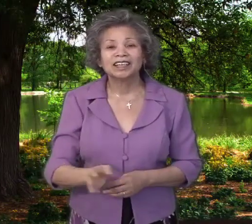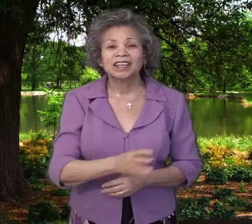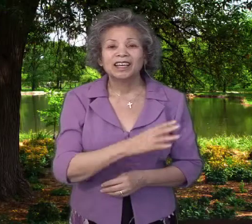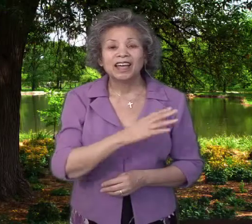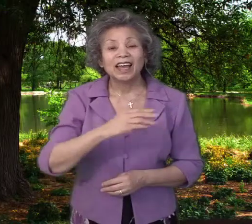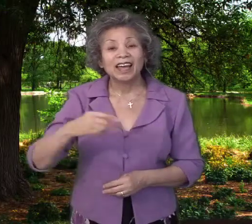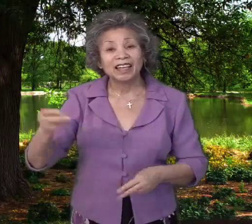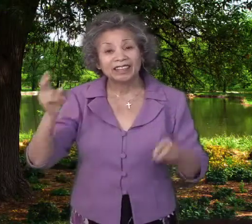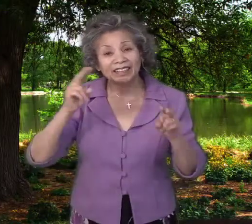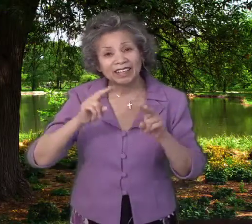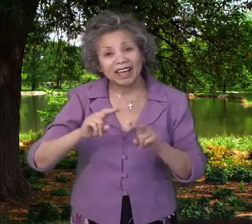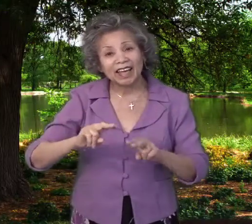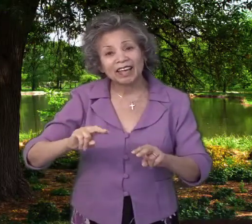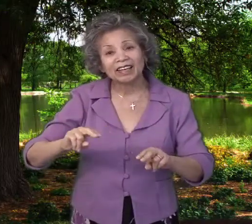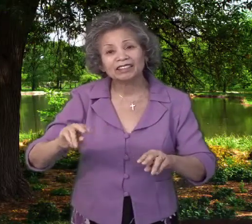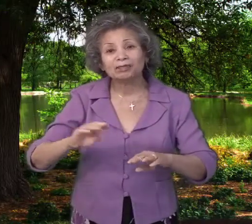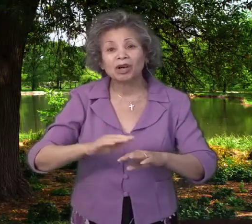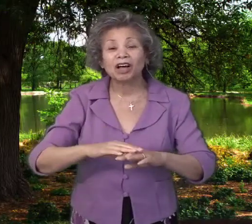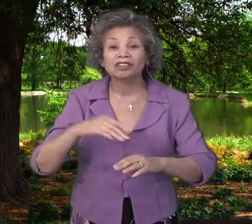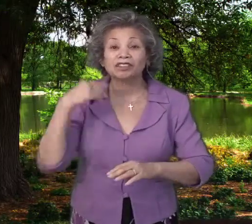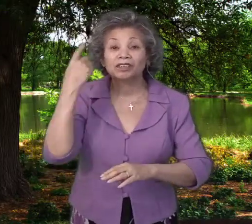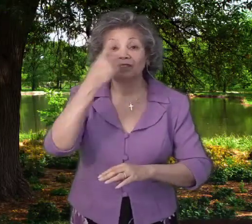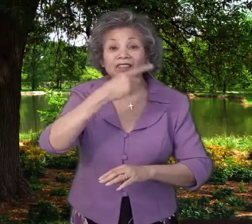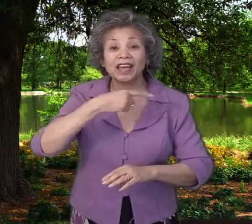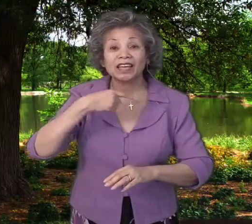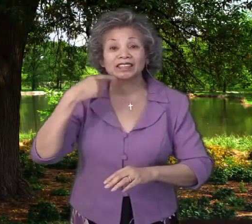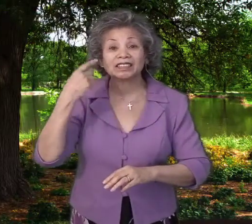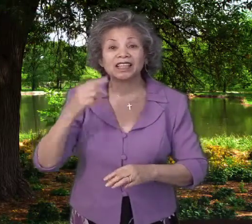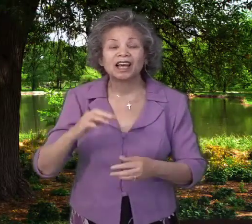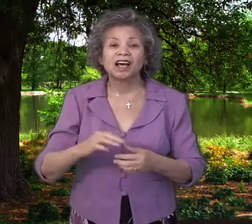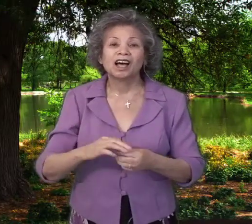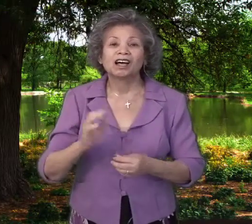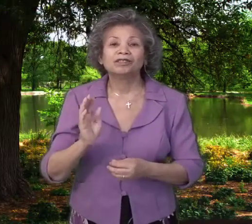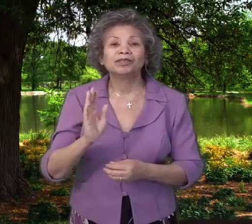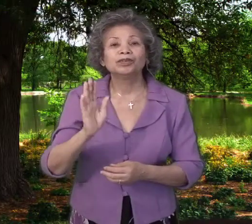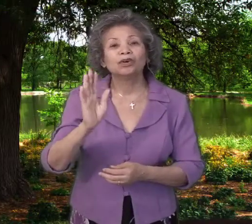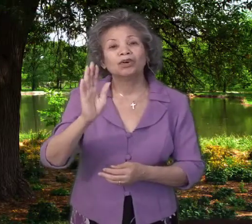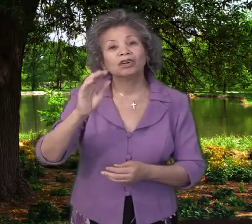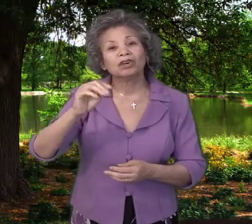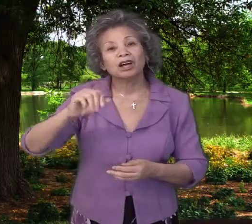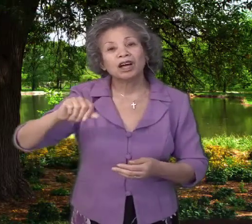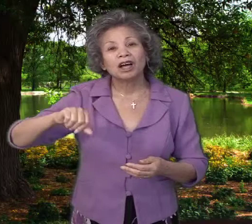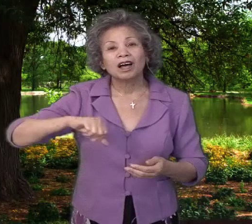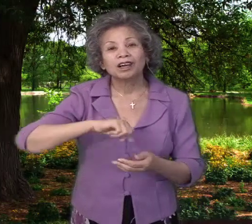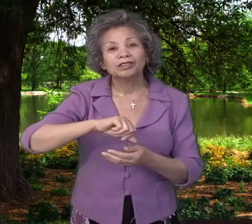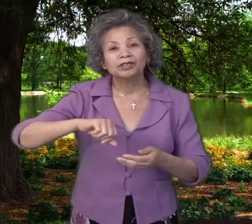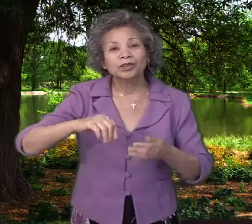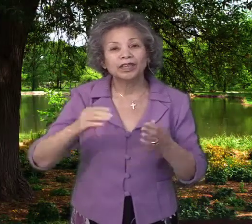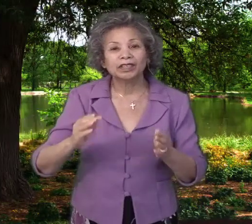and gaze upon the face of your anointed